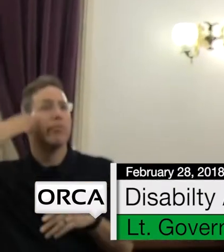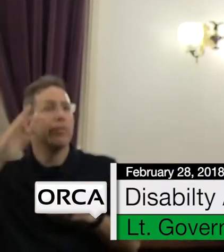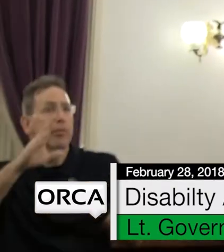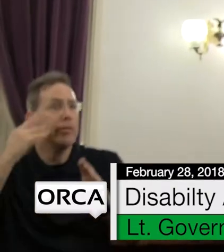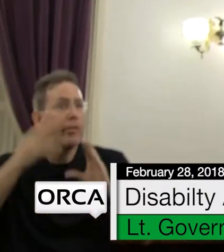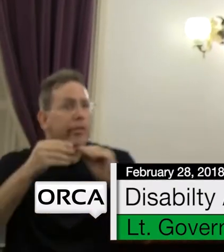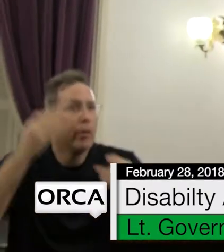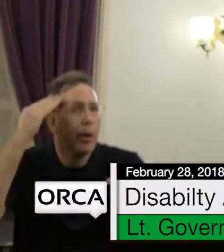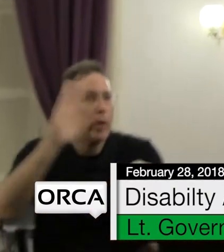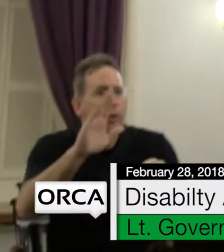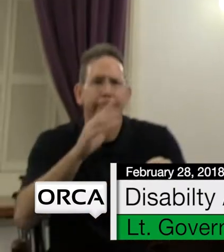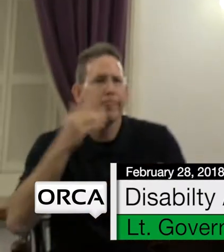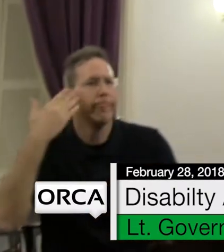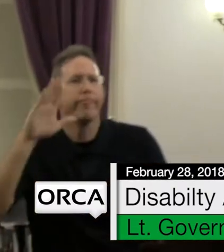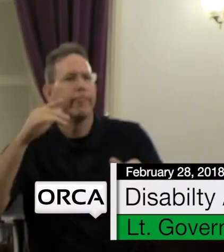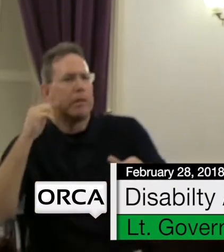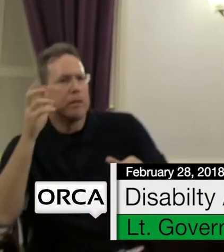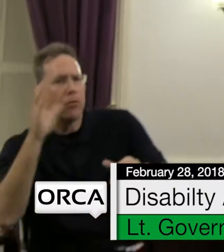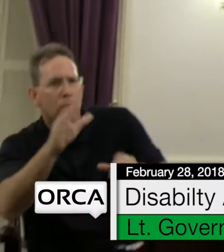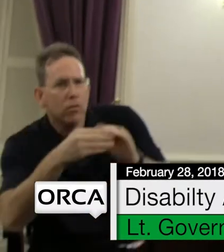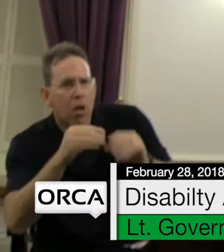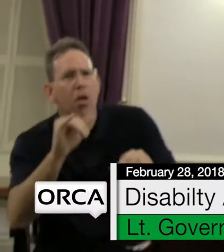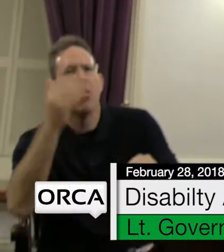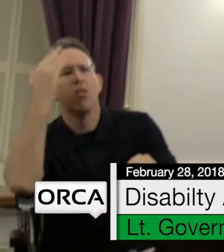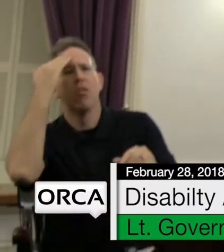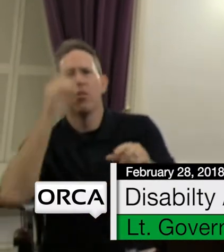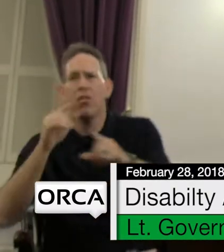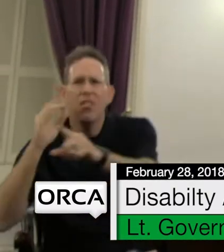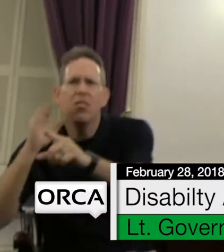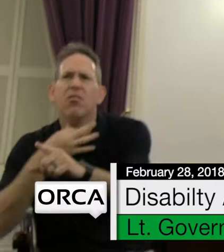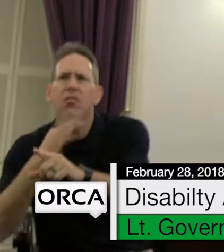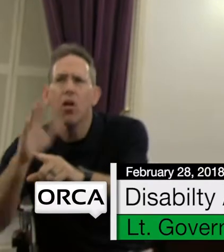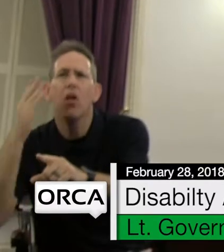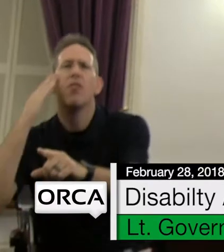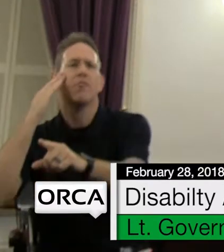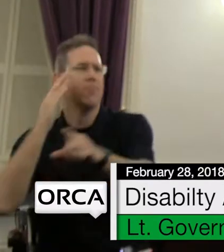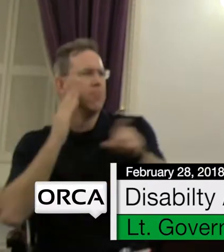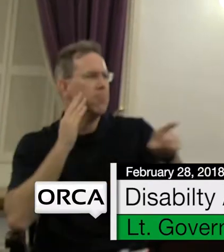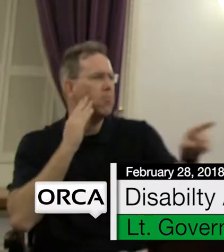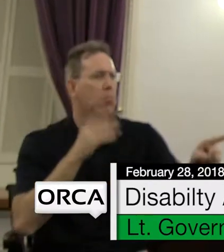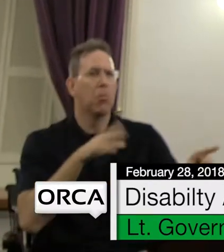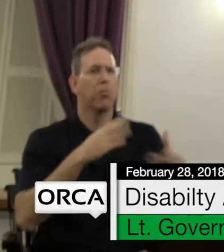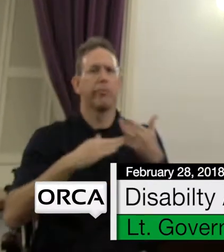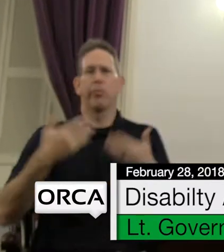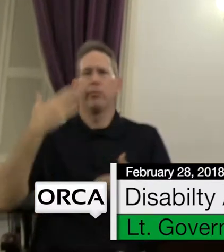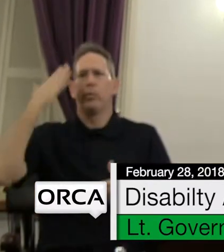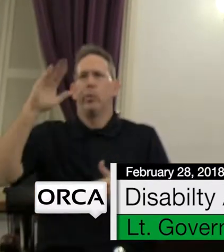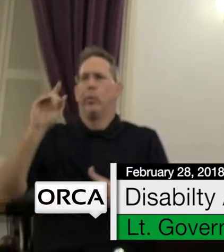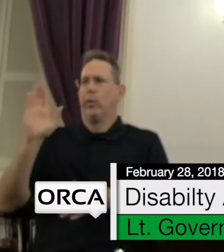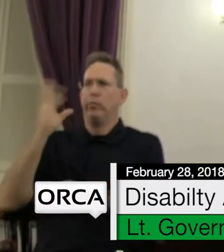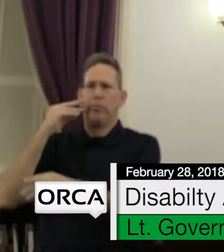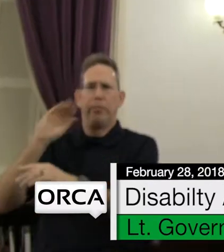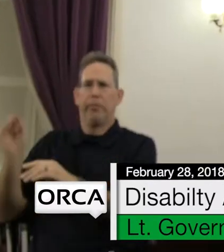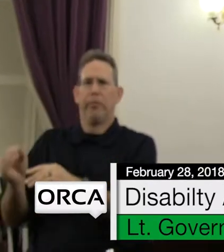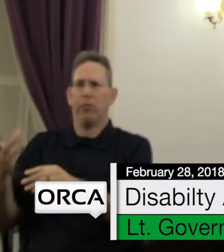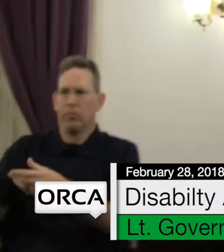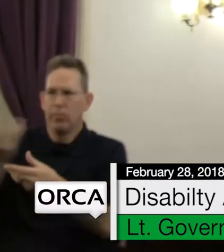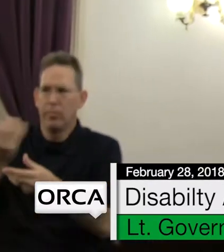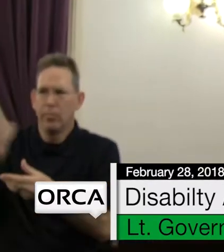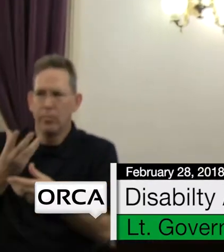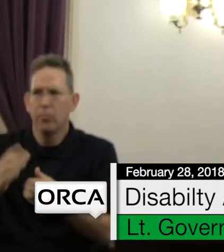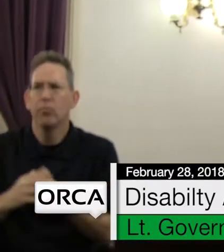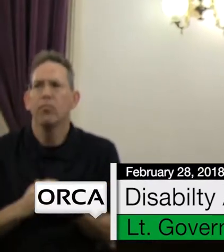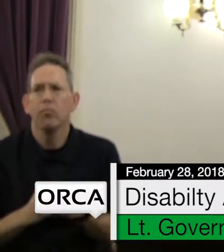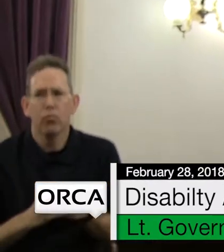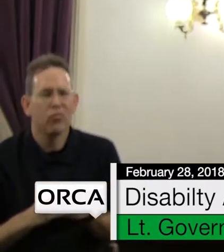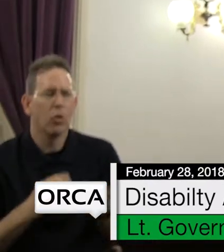So I ask you if you want one, as long as there's enough, to take your card, sign up for the newsletter, and please reach out